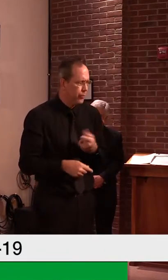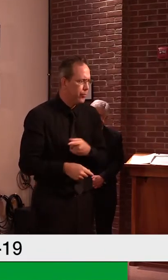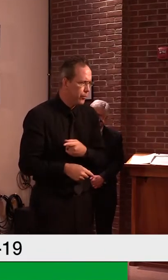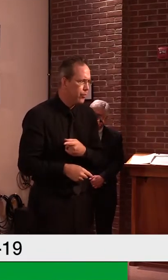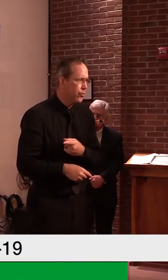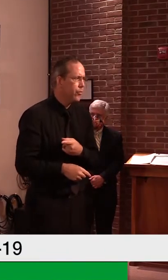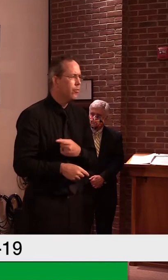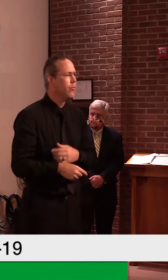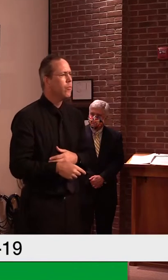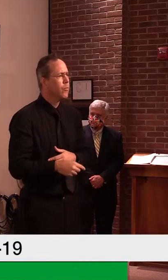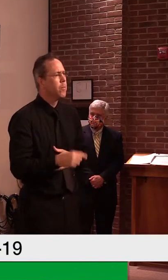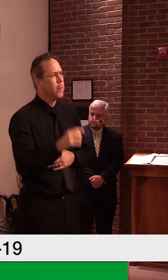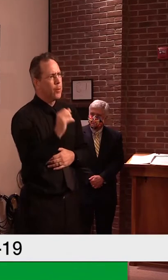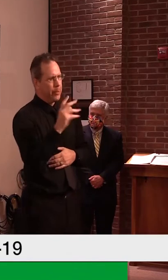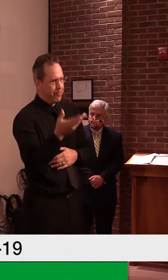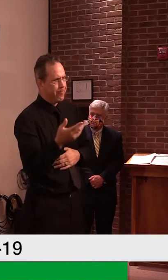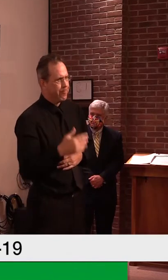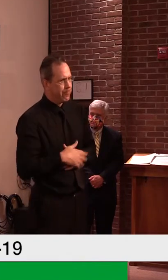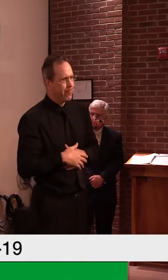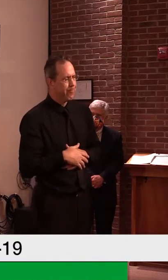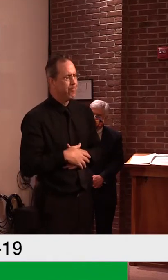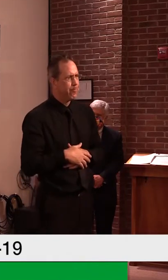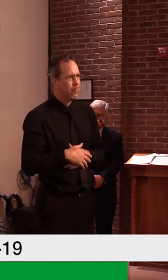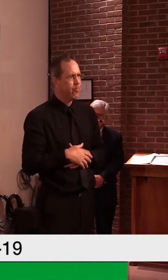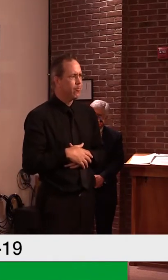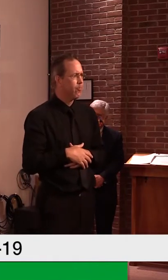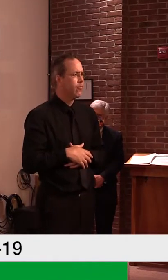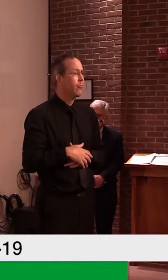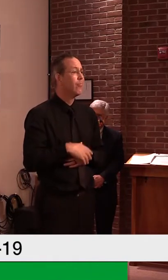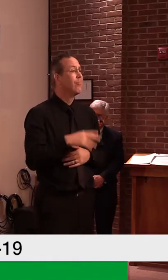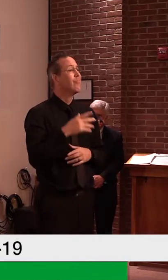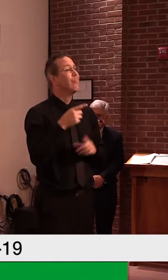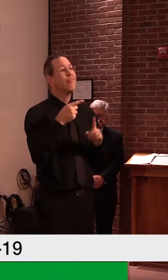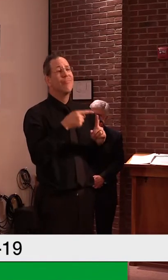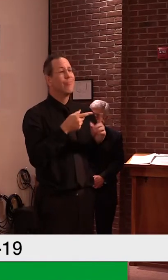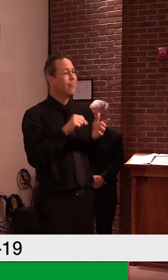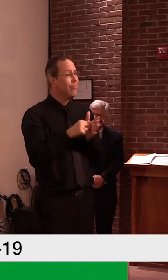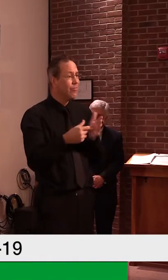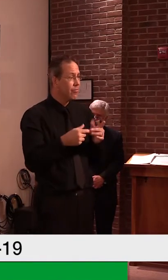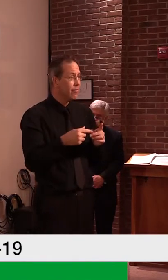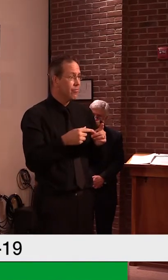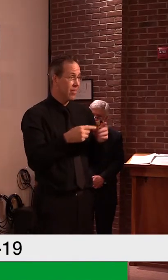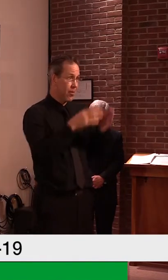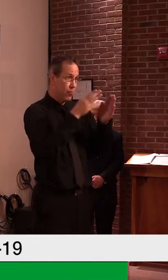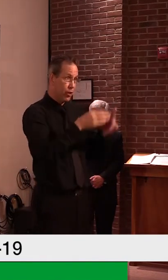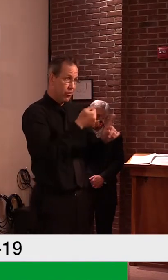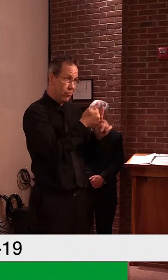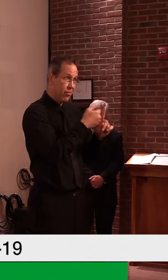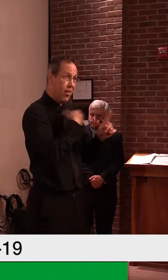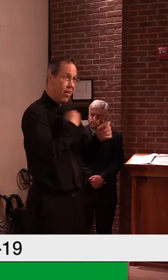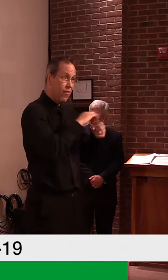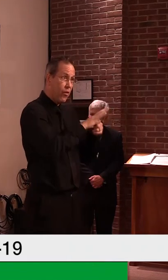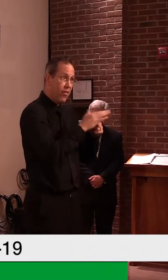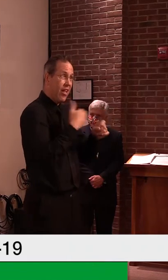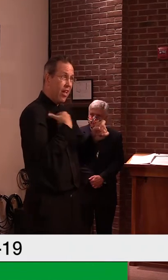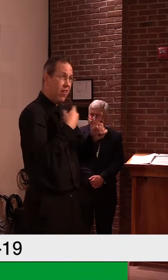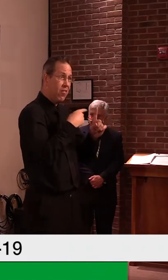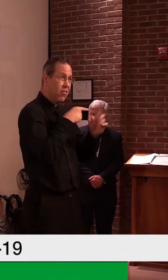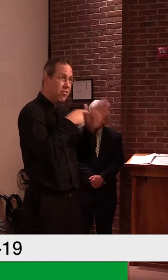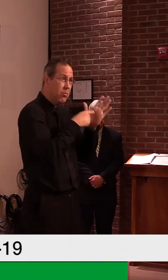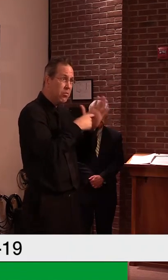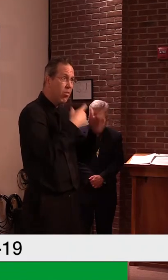So, the key part of the question is the fact that this was a symptomatic patient. Dr.